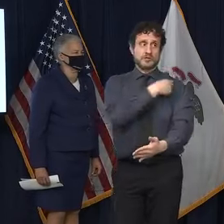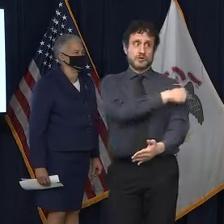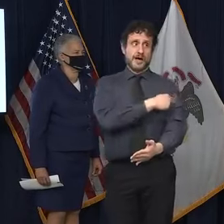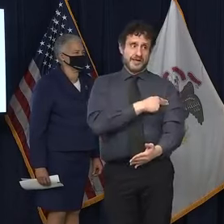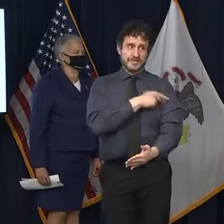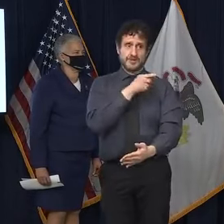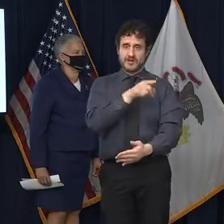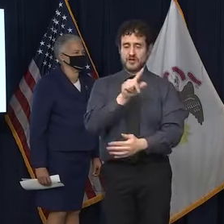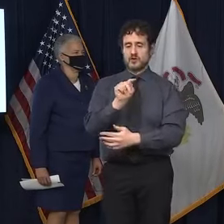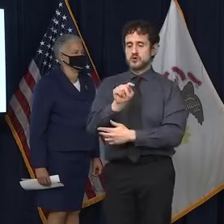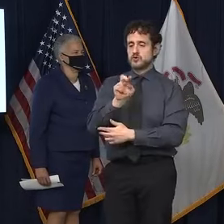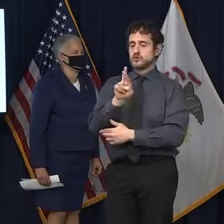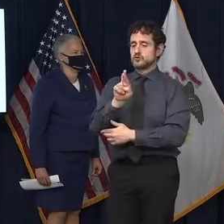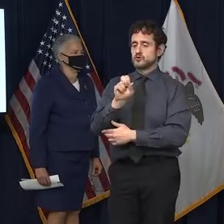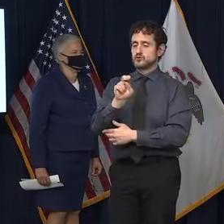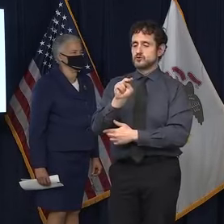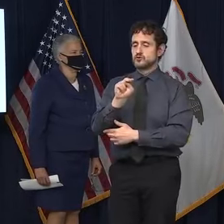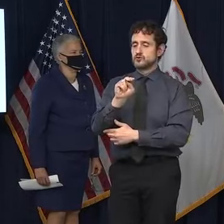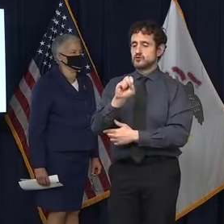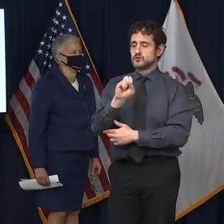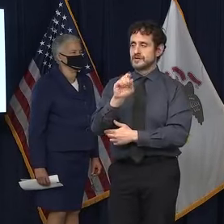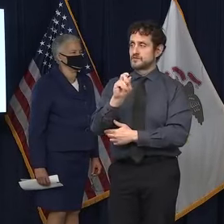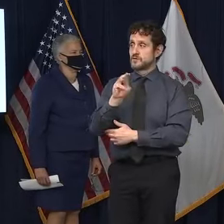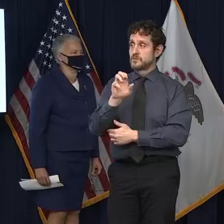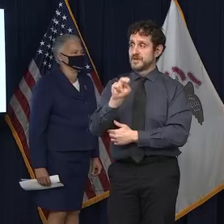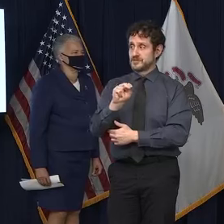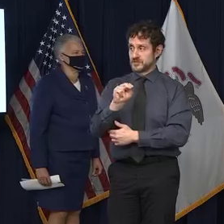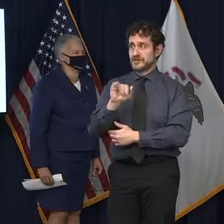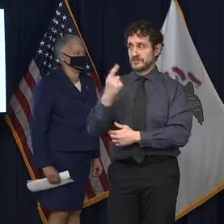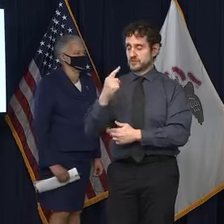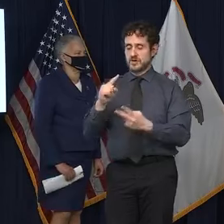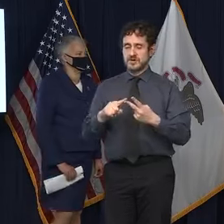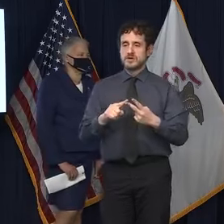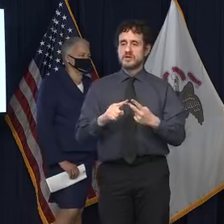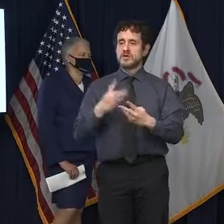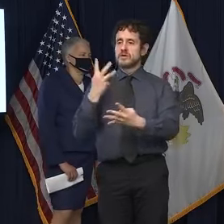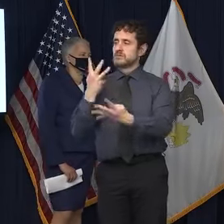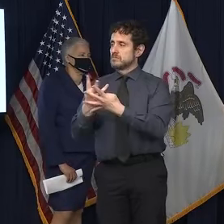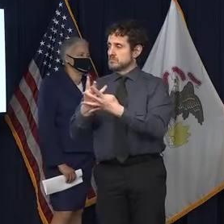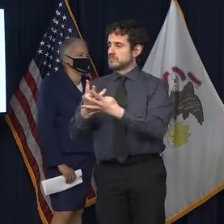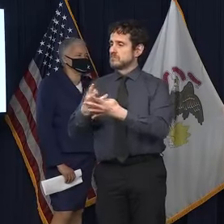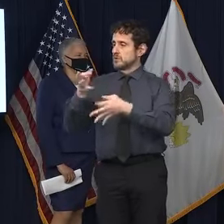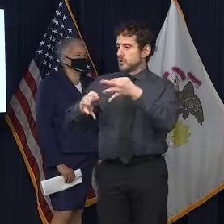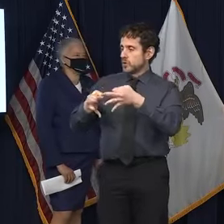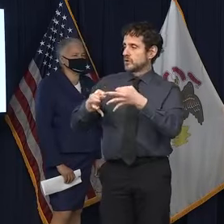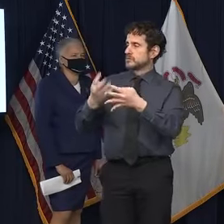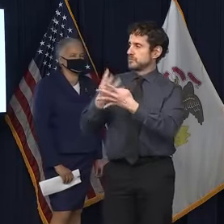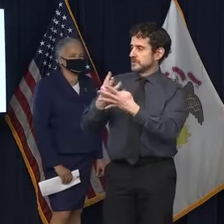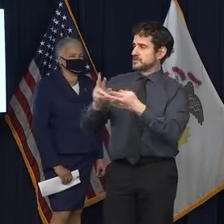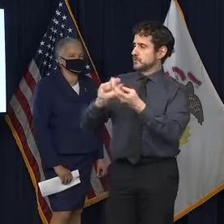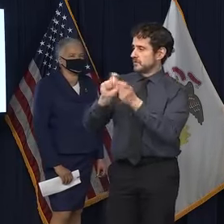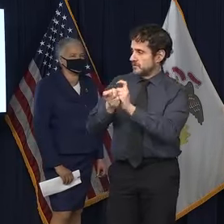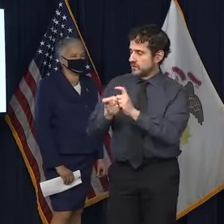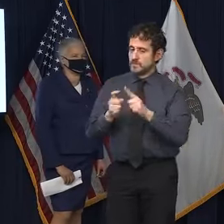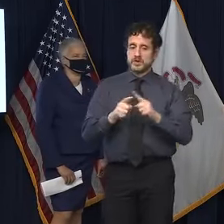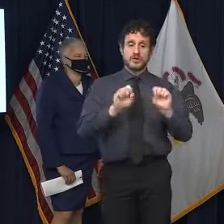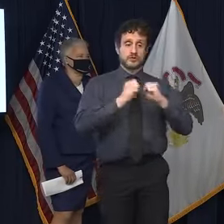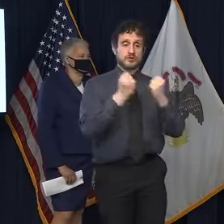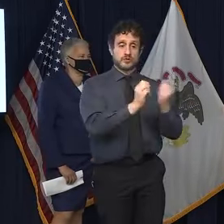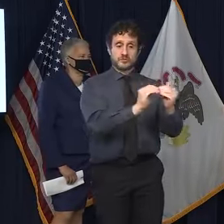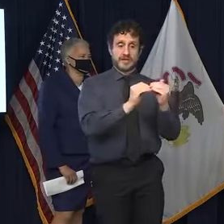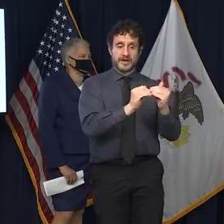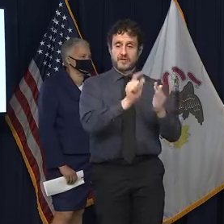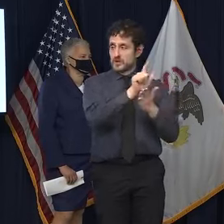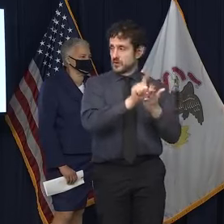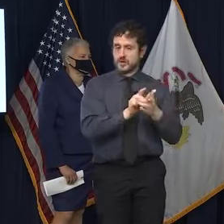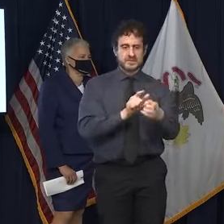one. I mean, criminal justice reform, social equity legislation needs to be passed by the legislature. Those are two